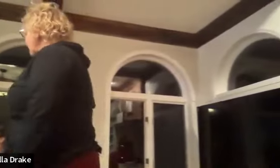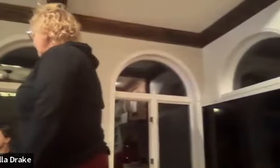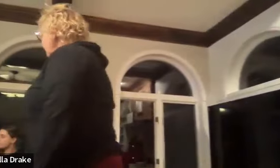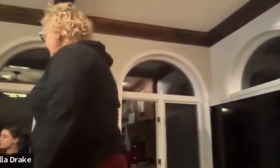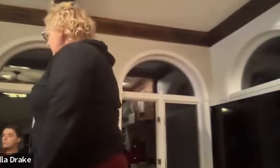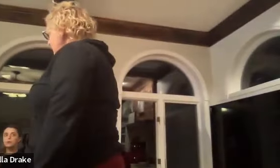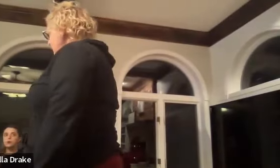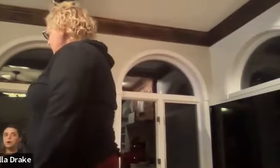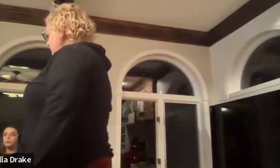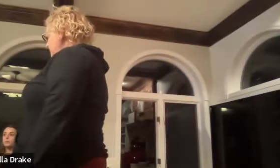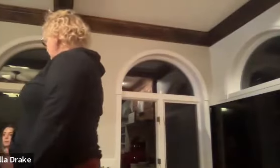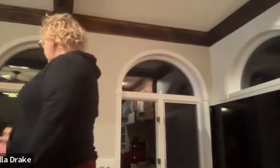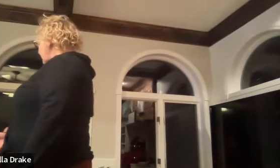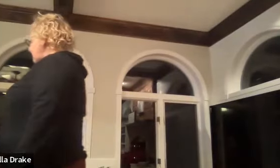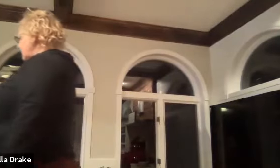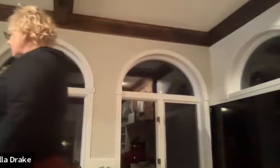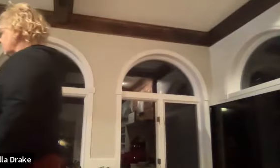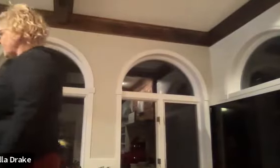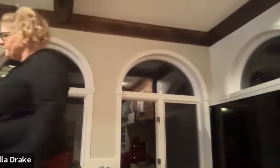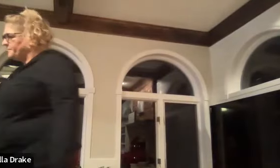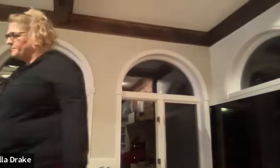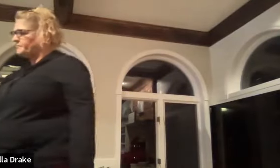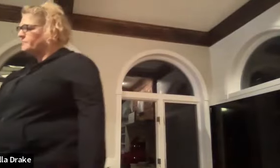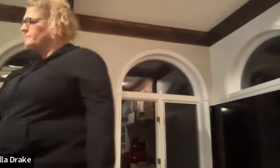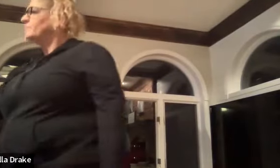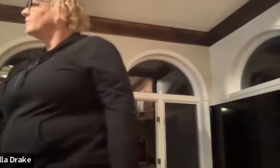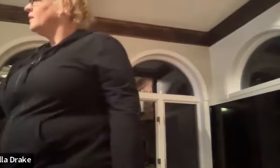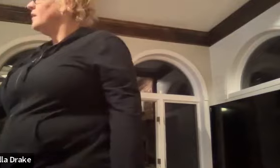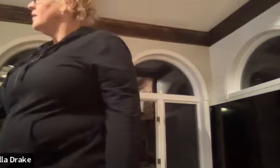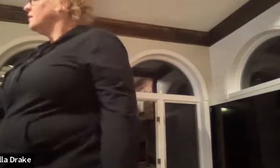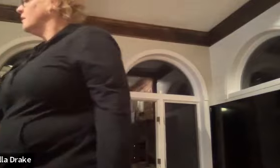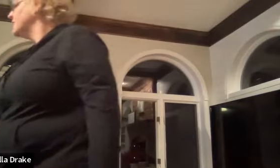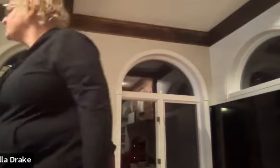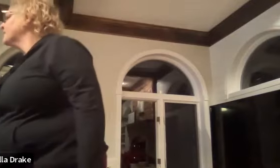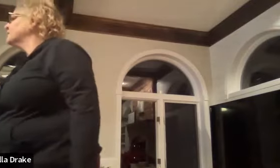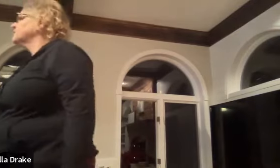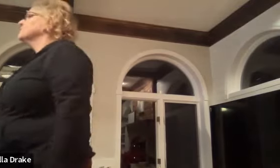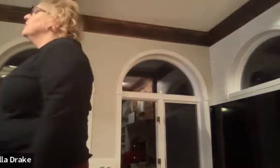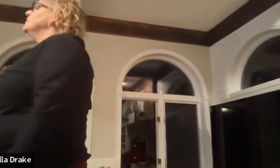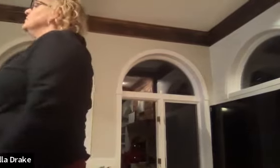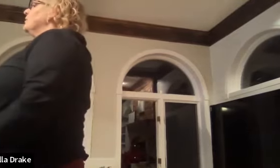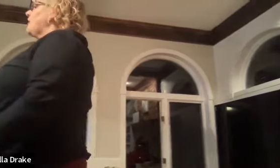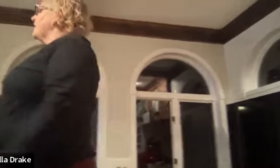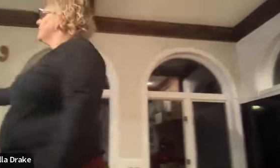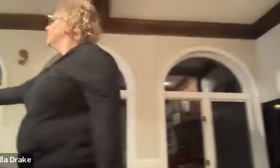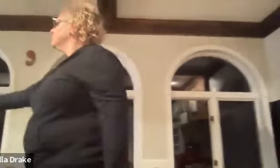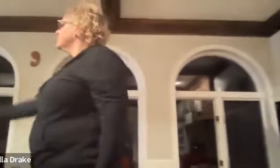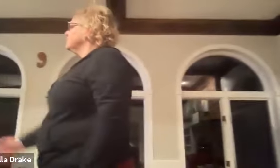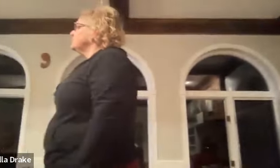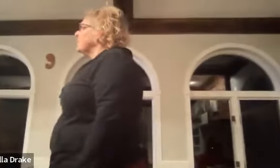sit with you yeah come here oh that's fine okay do you